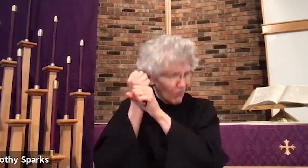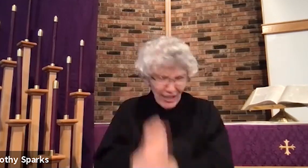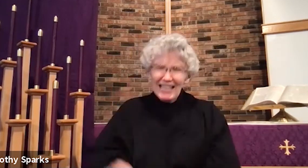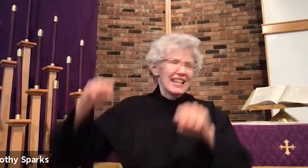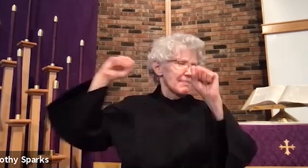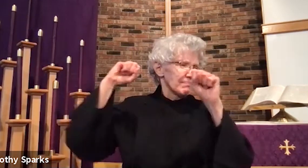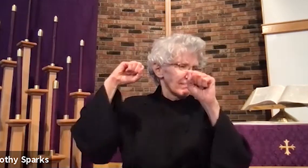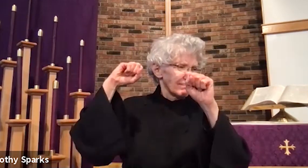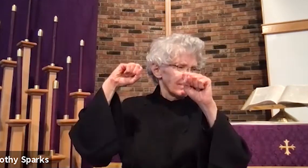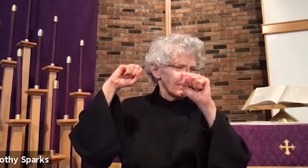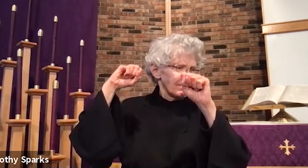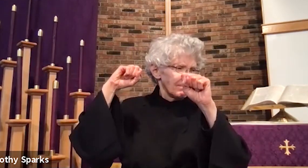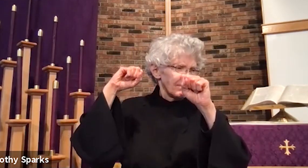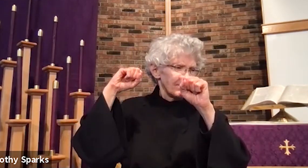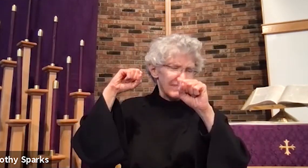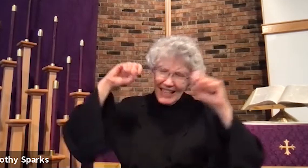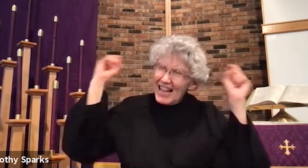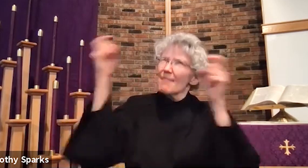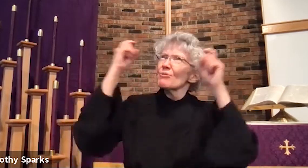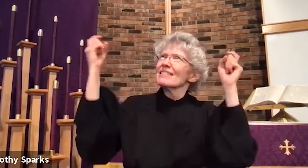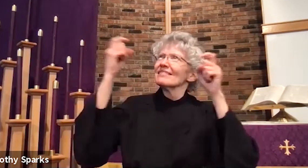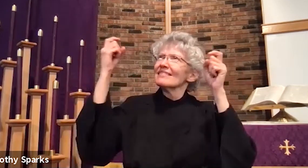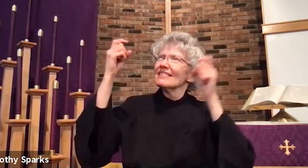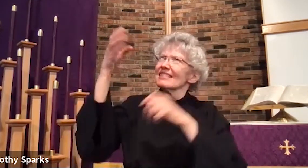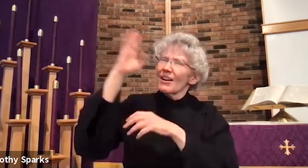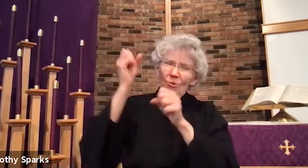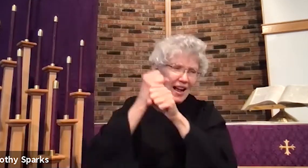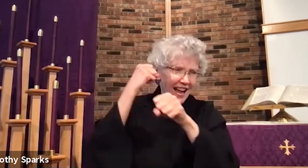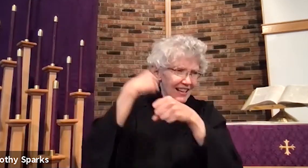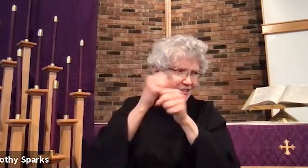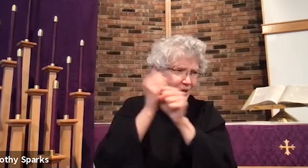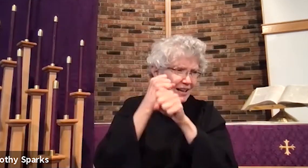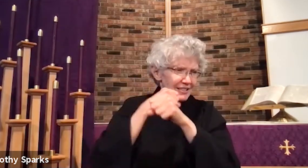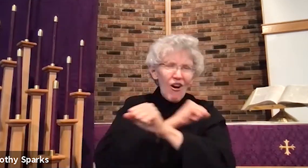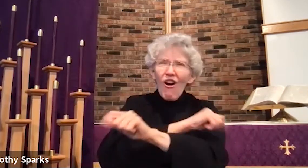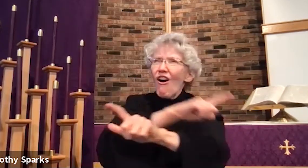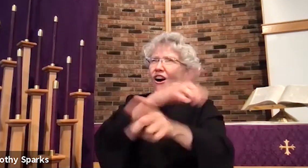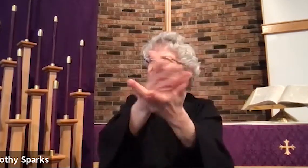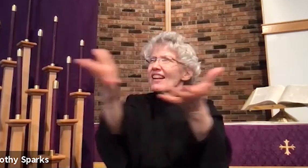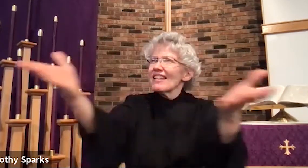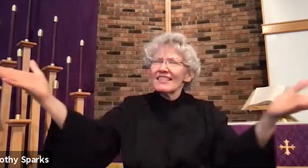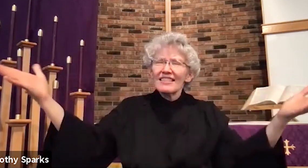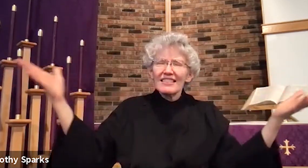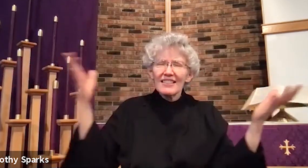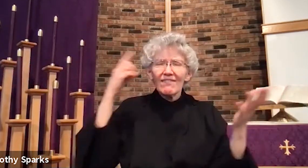We break free of that for the purpose of connecting with one another and